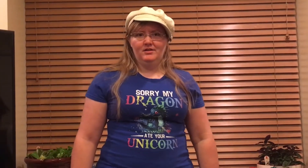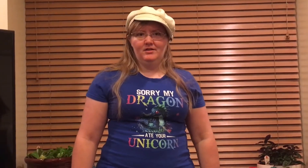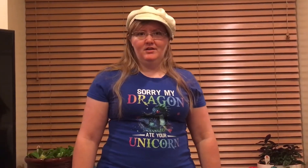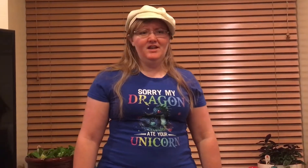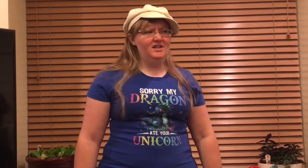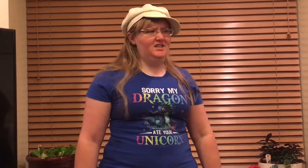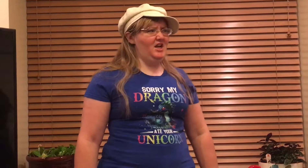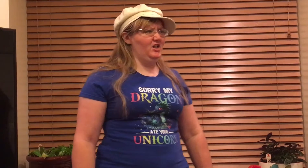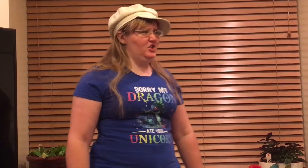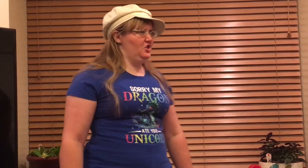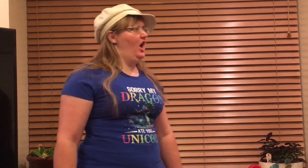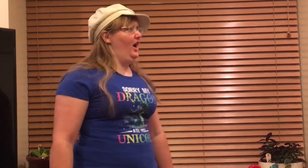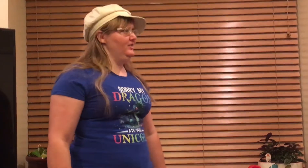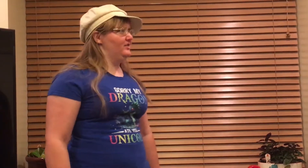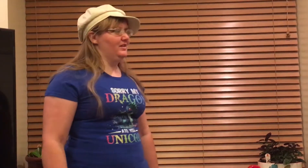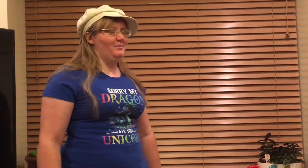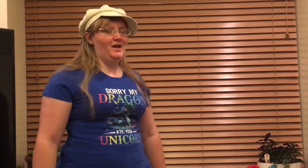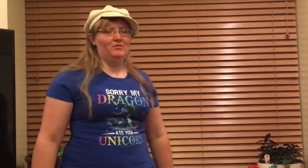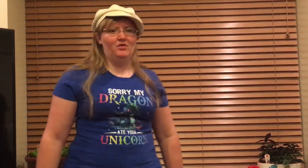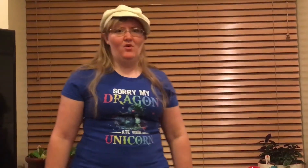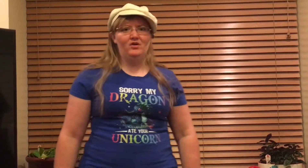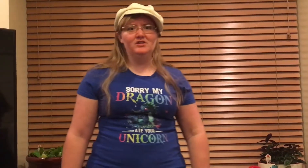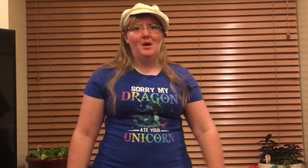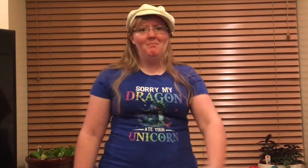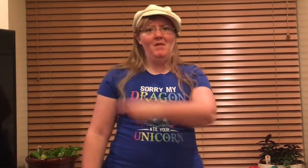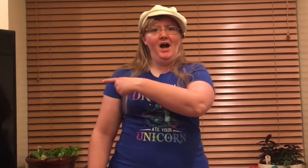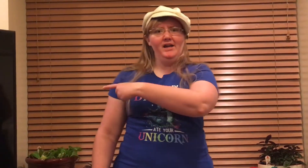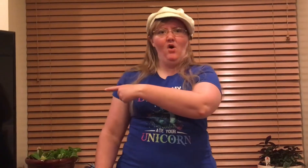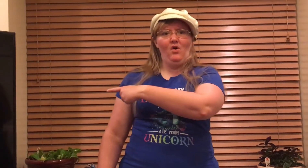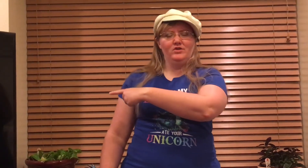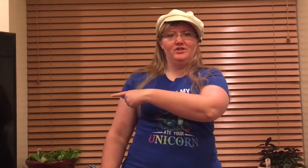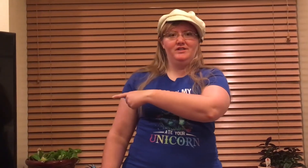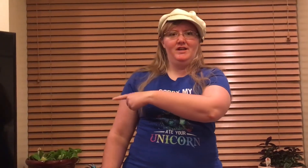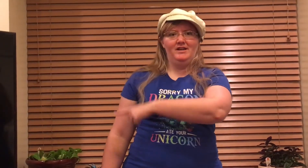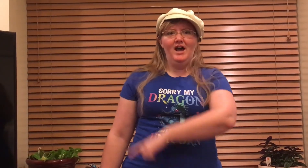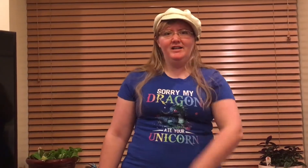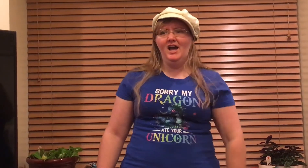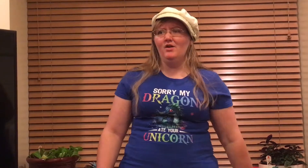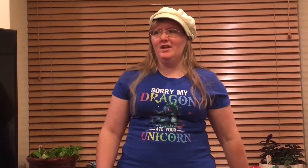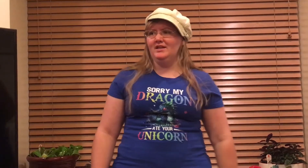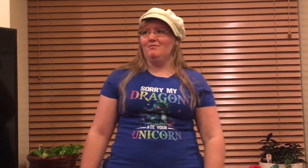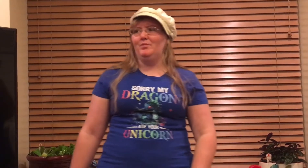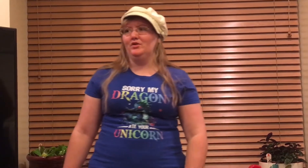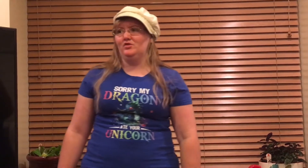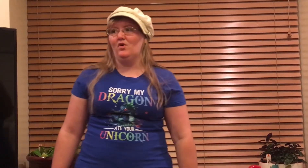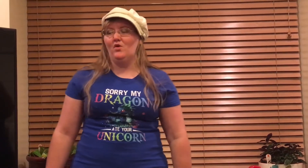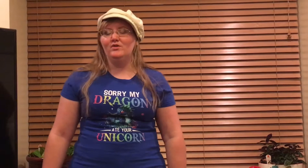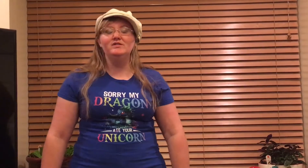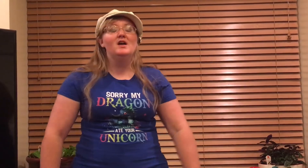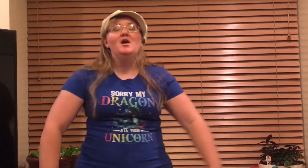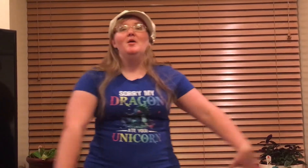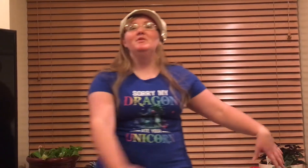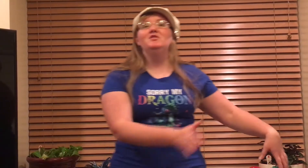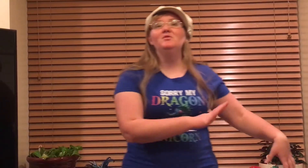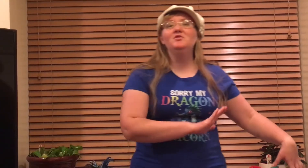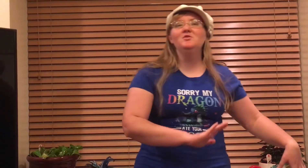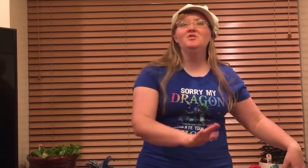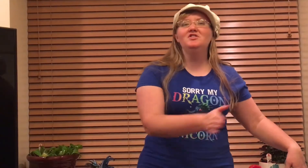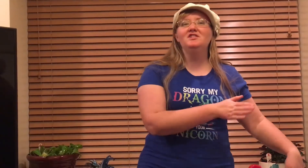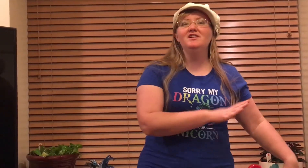He did not, said the man with the horse. My horse did. A cow can't give birth to a horse. But don't you see